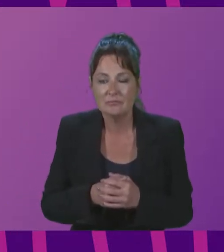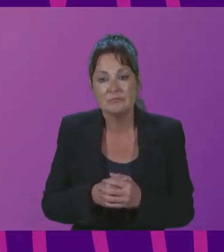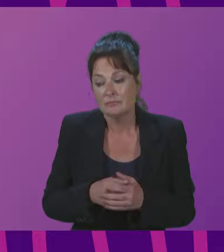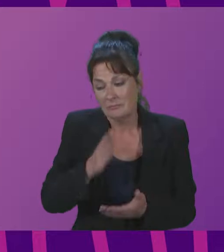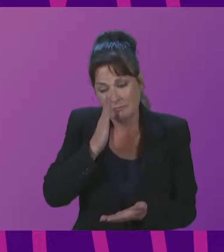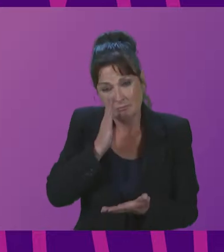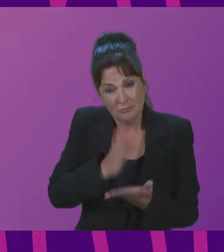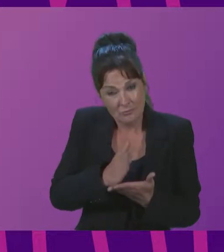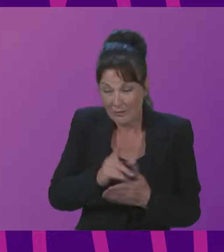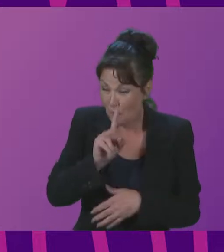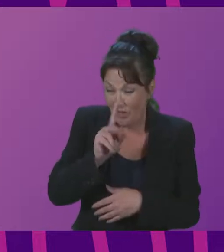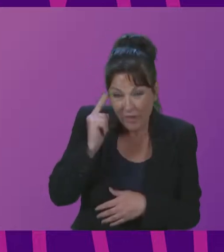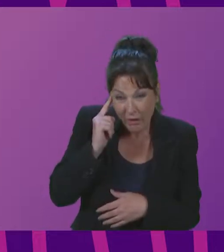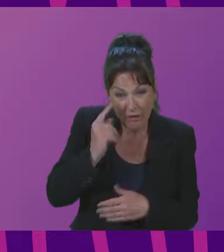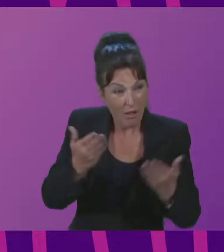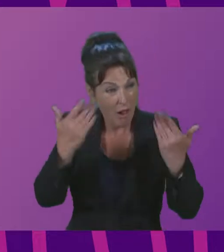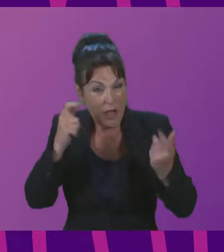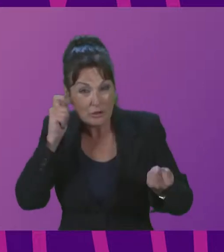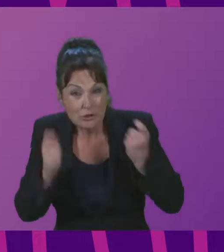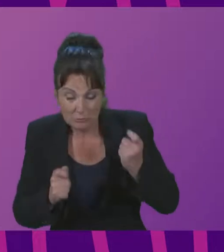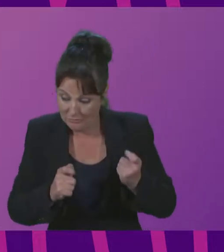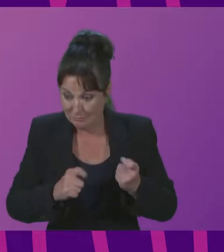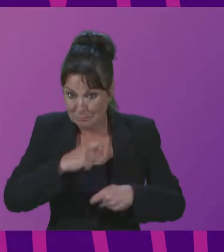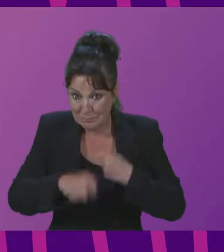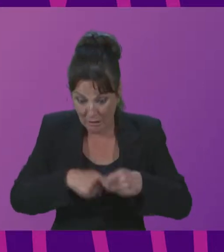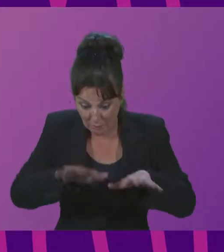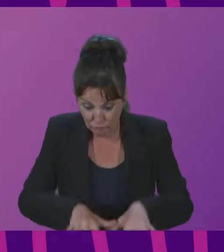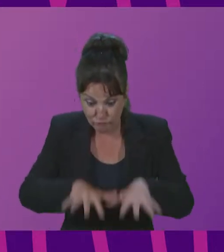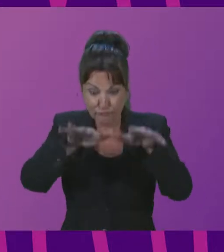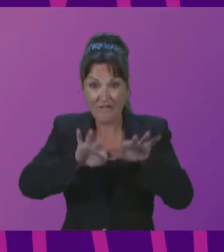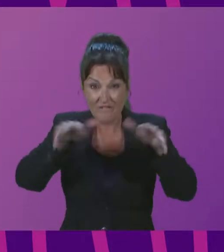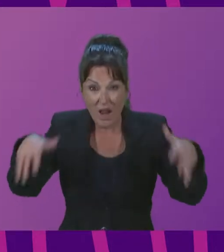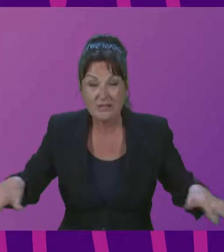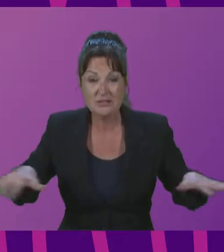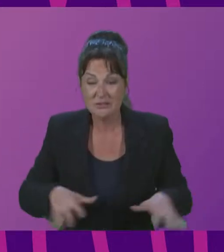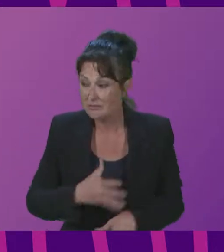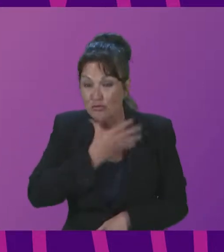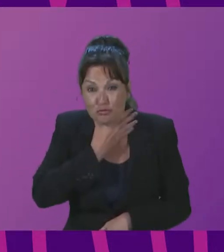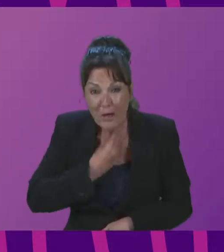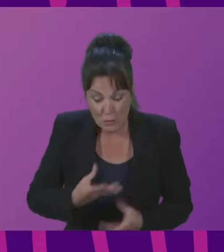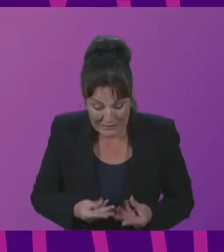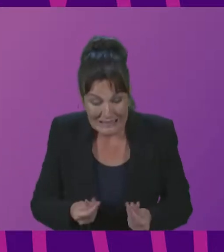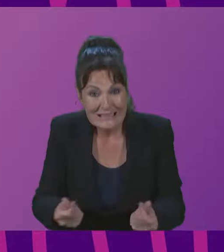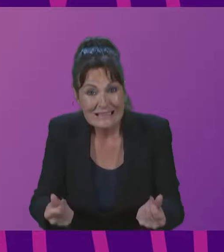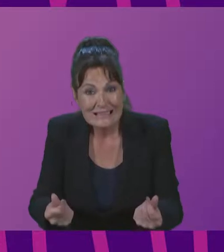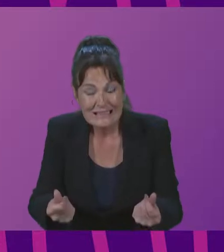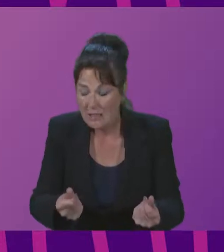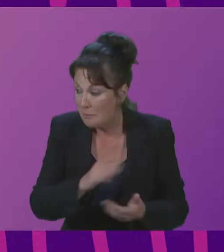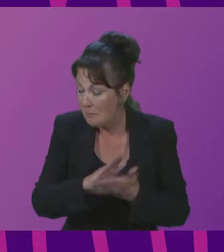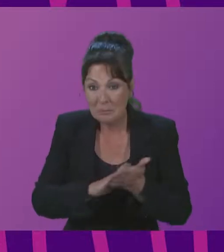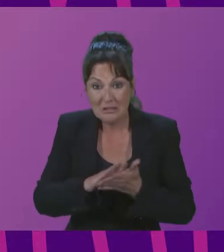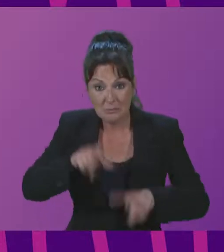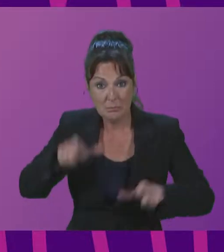climate change such as flooding, heat waves, droughts and forced displacement.